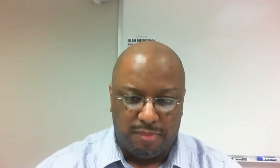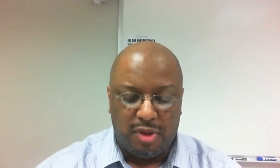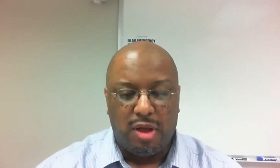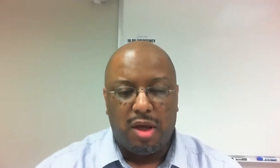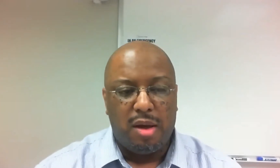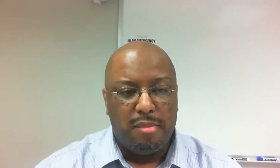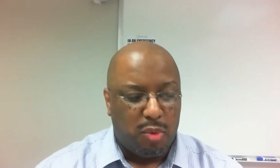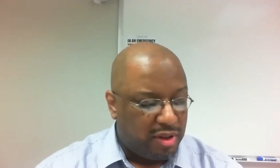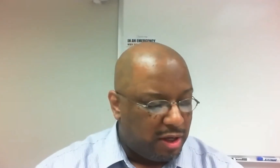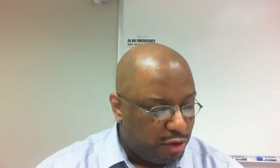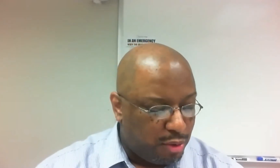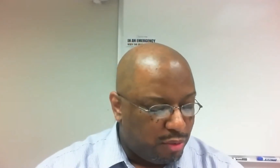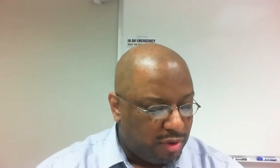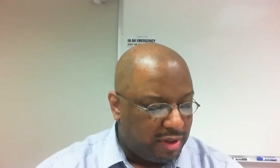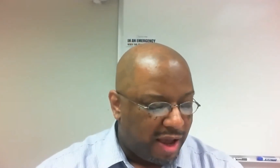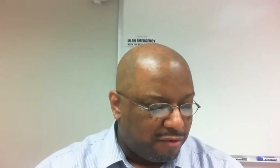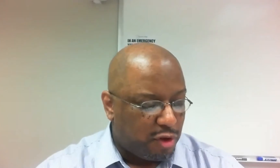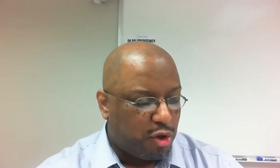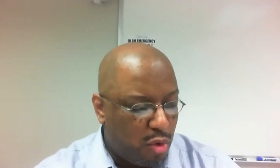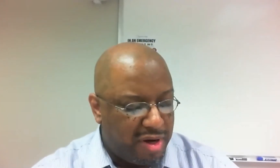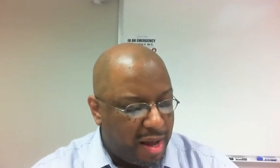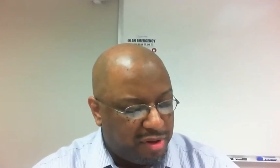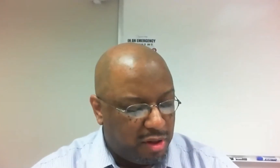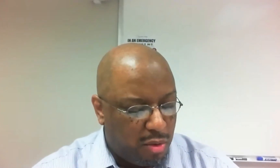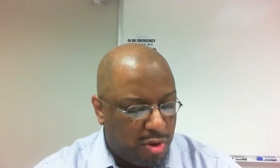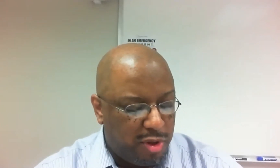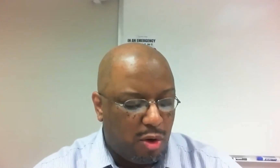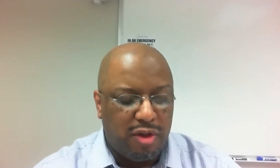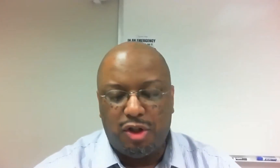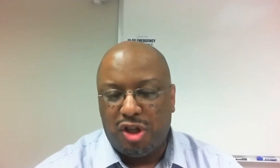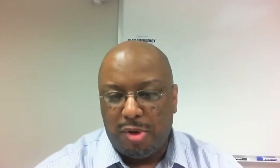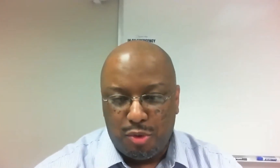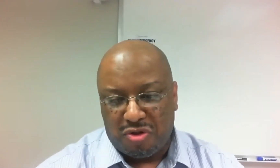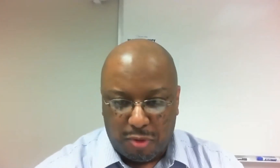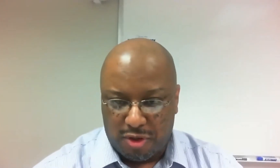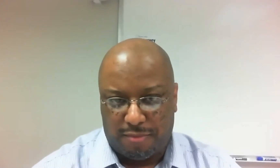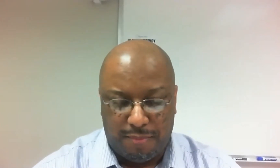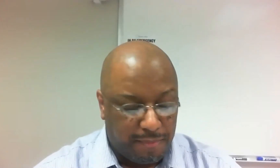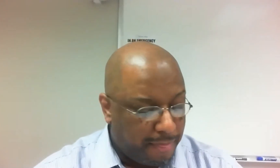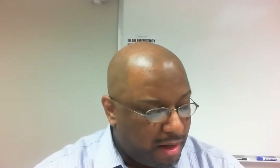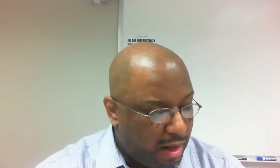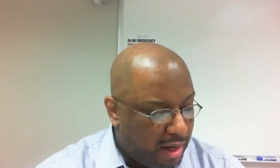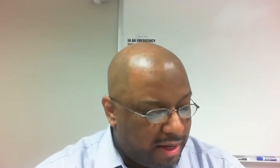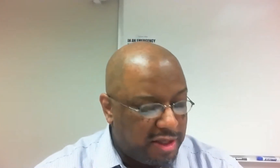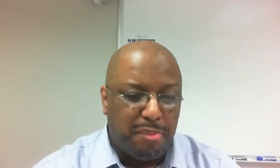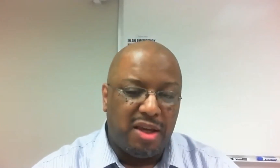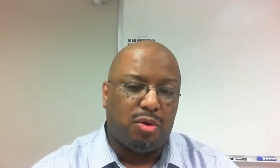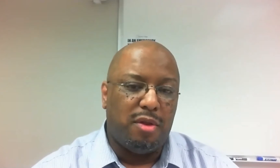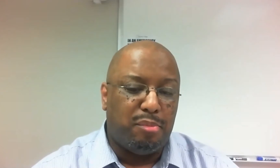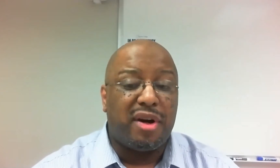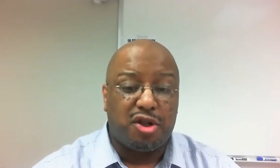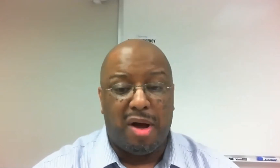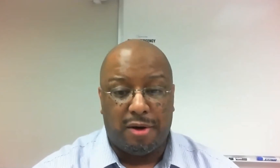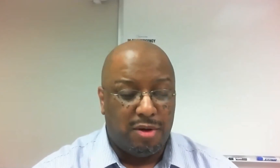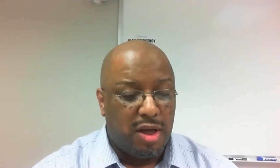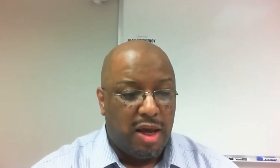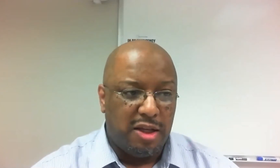system. But what they do, they have a virtual monopoly on what we call the legitimate use of force. And it's based on